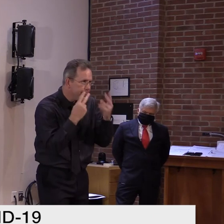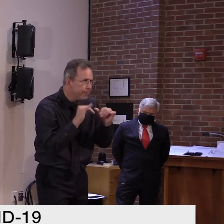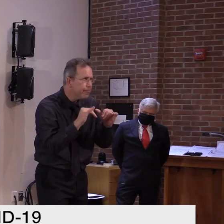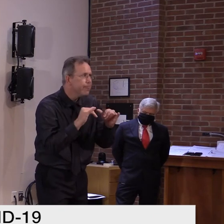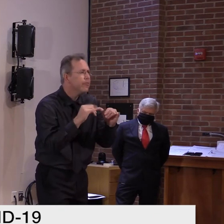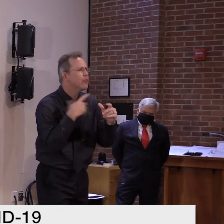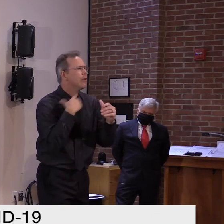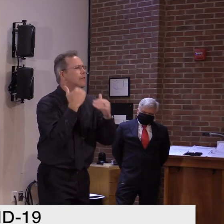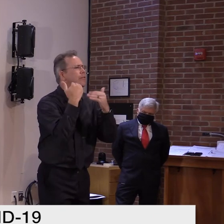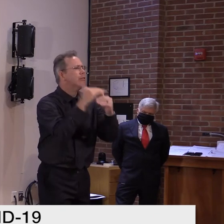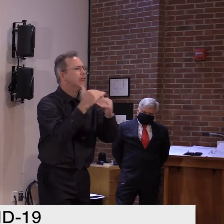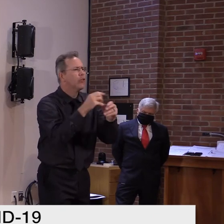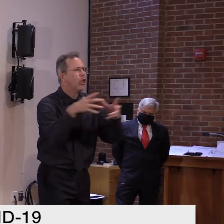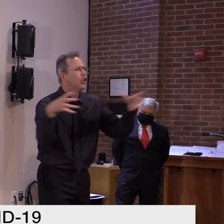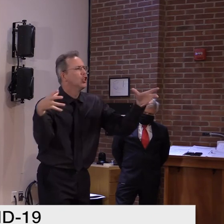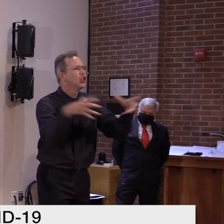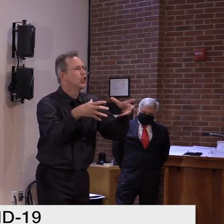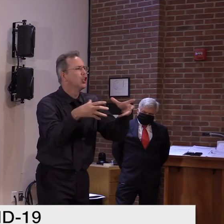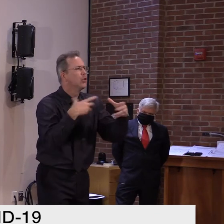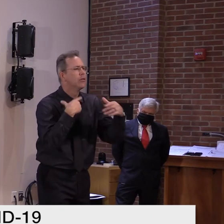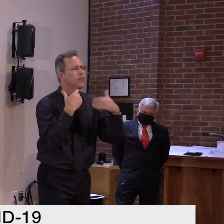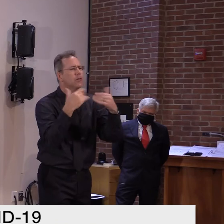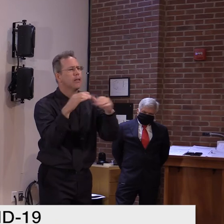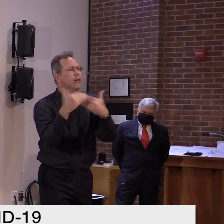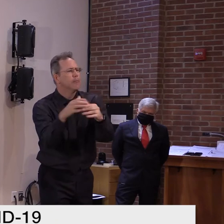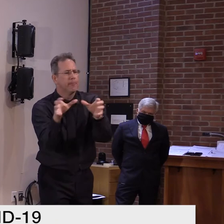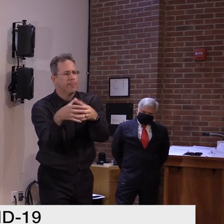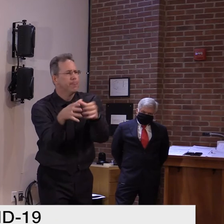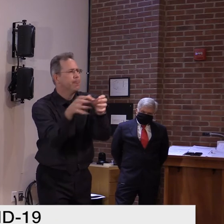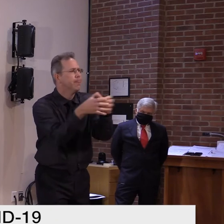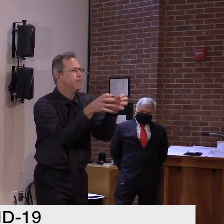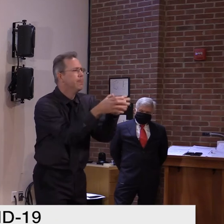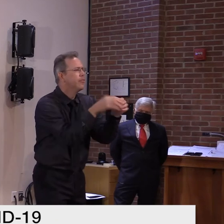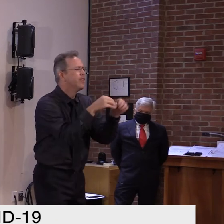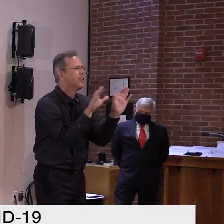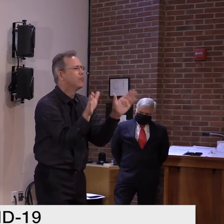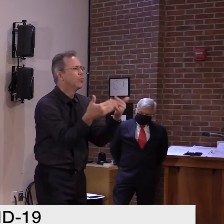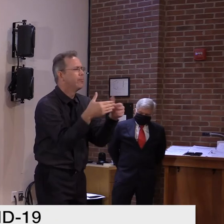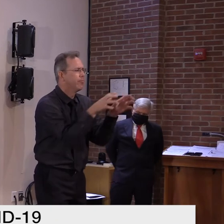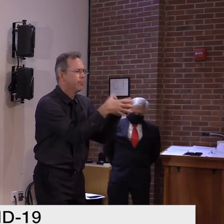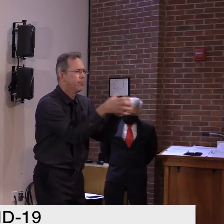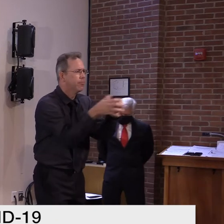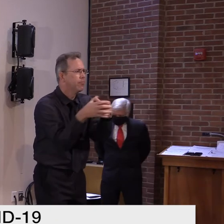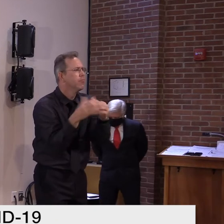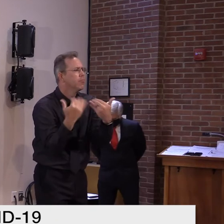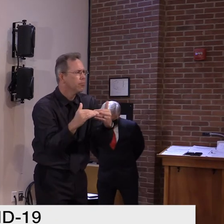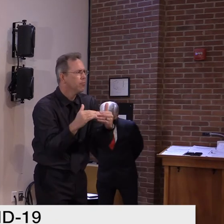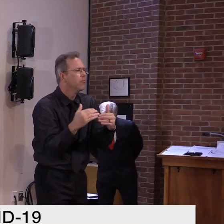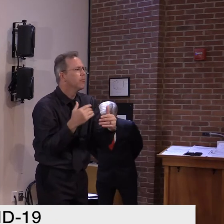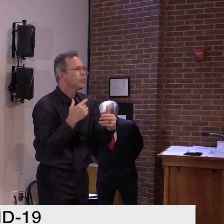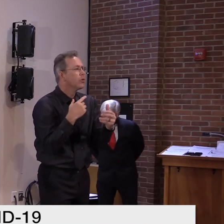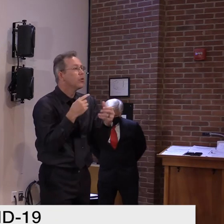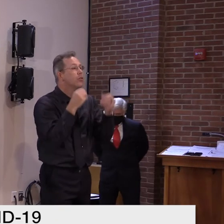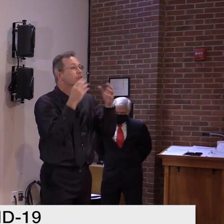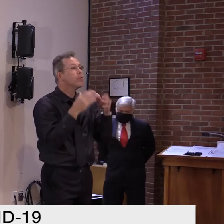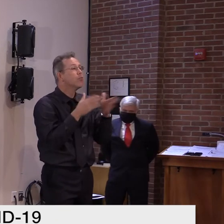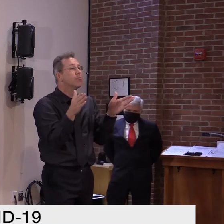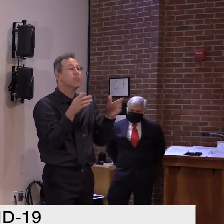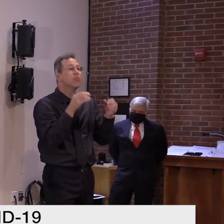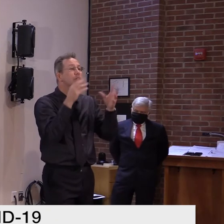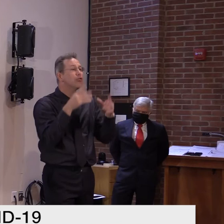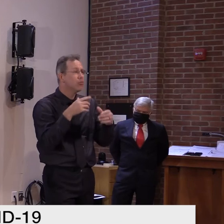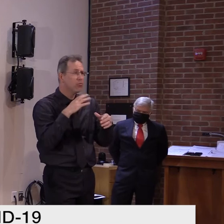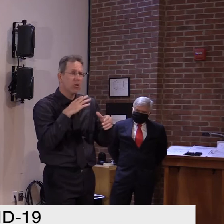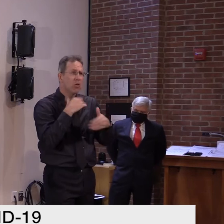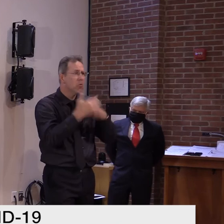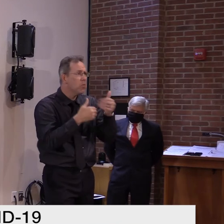Everything we're seeing indicates that schools are operating very safely. So as long as we can continue to do that, we're going to seek to protect that and